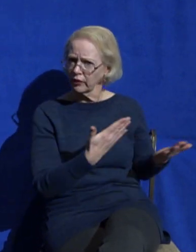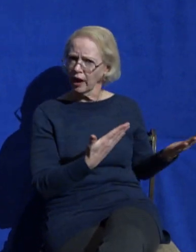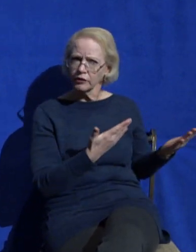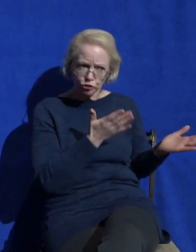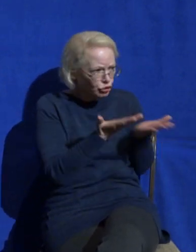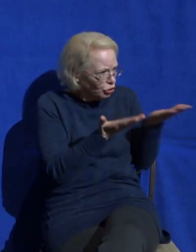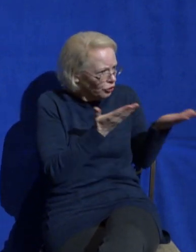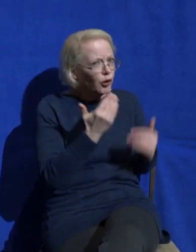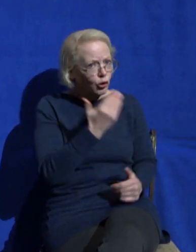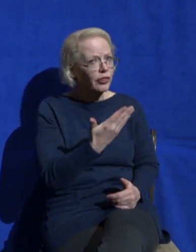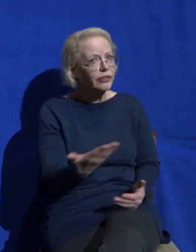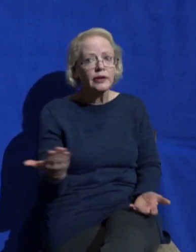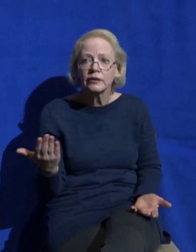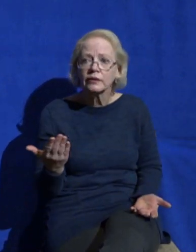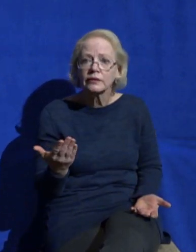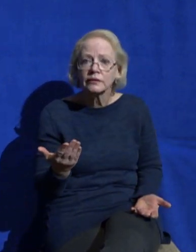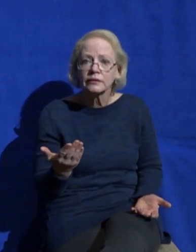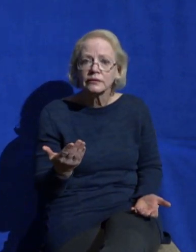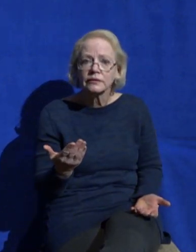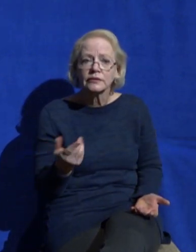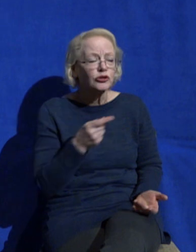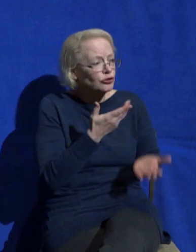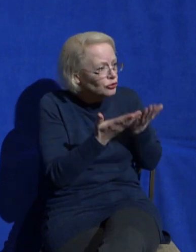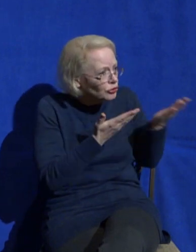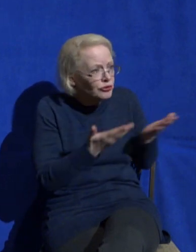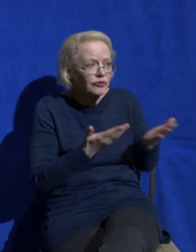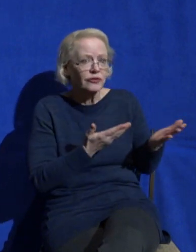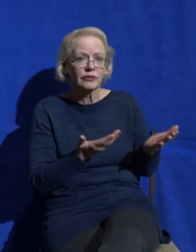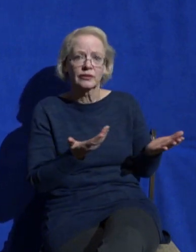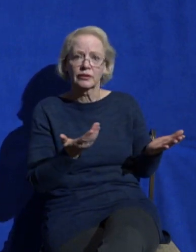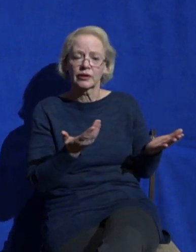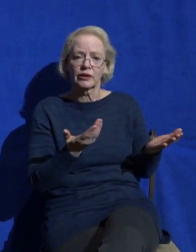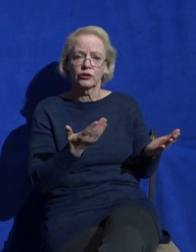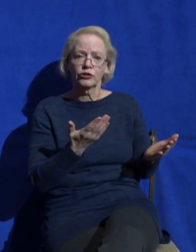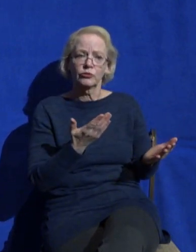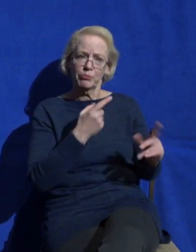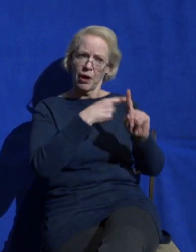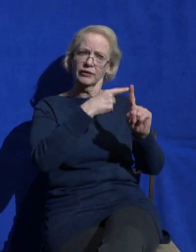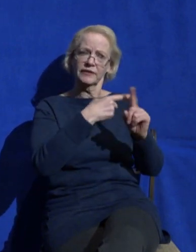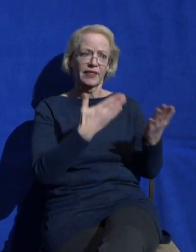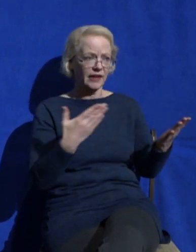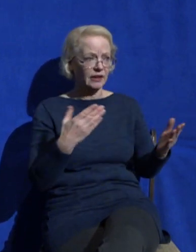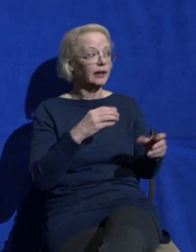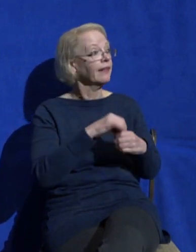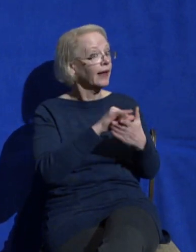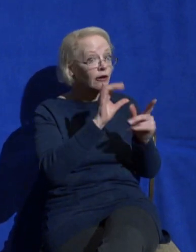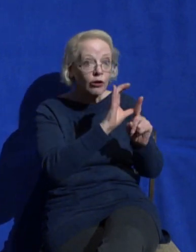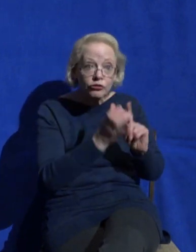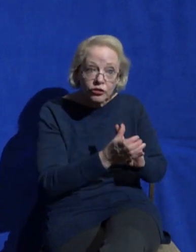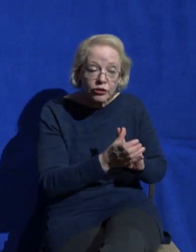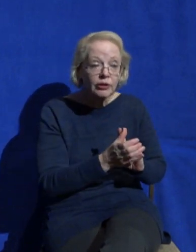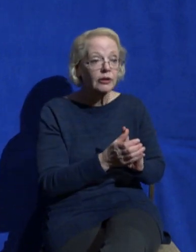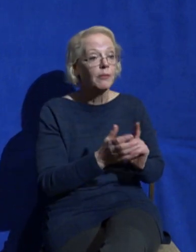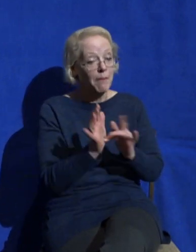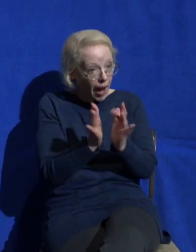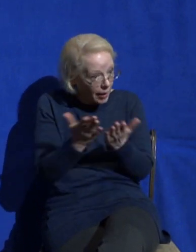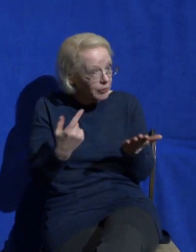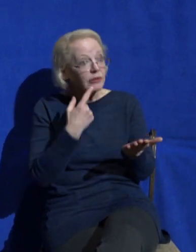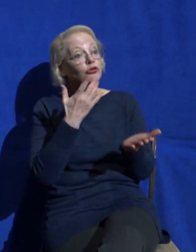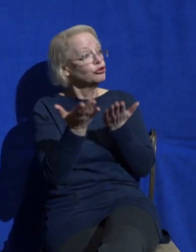Like serving and showing hospitality was a good thing. It was a good thing culturally. It's a good thing biblically. And I think it was a good thing